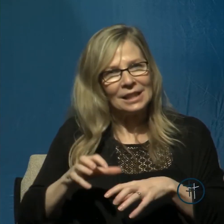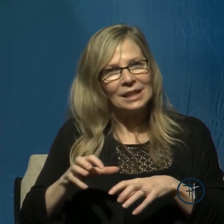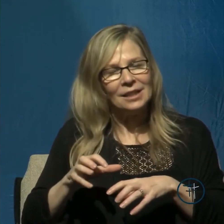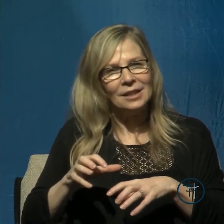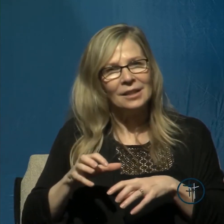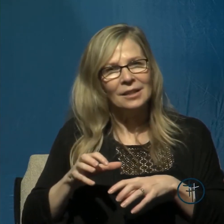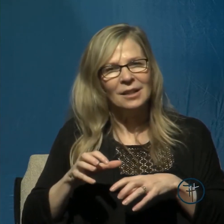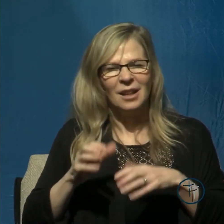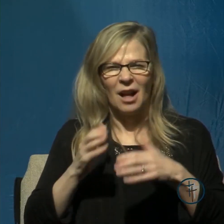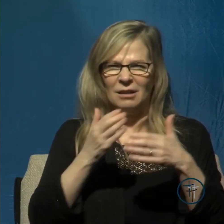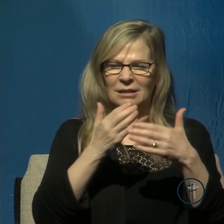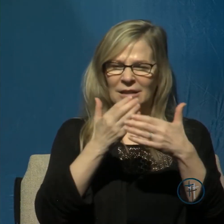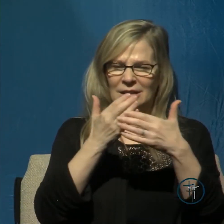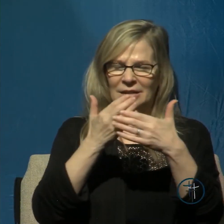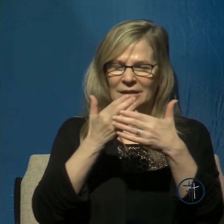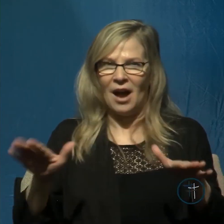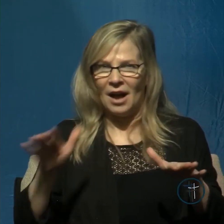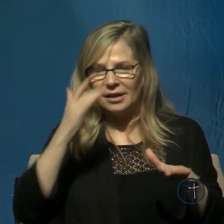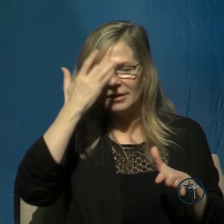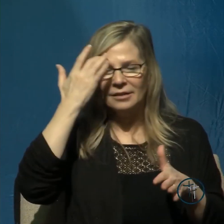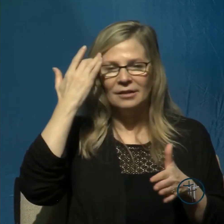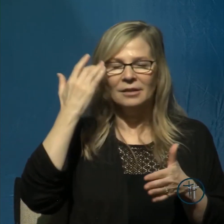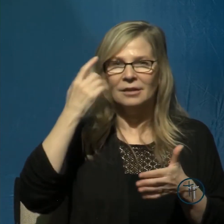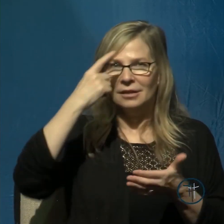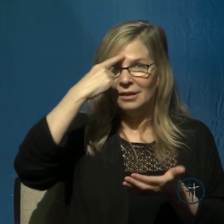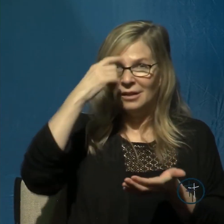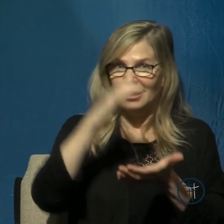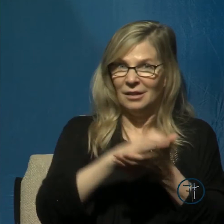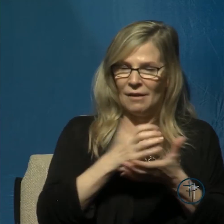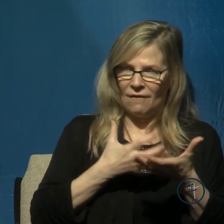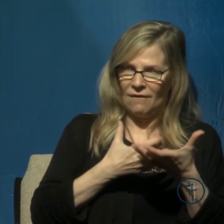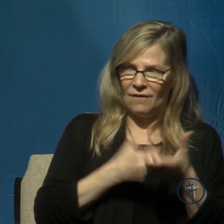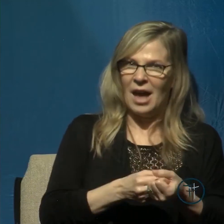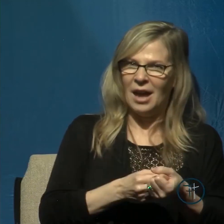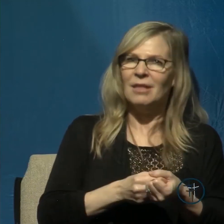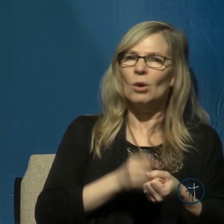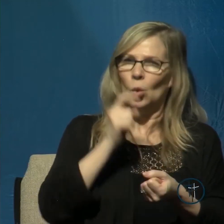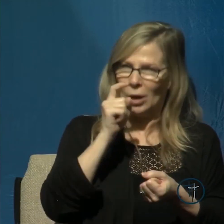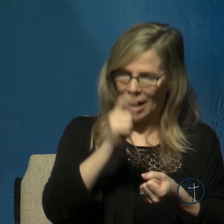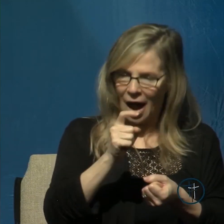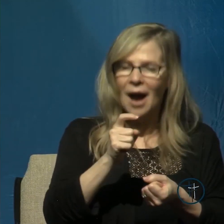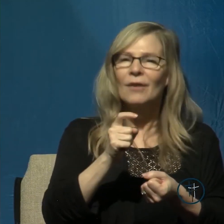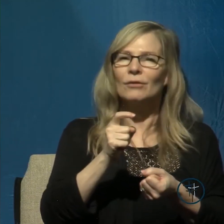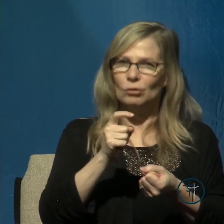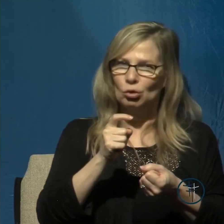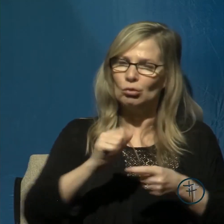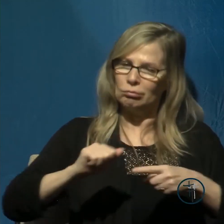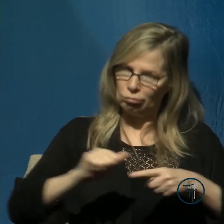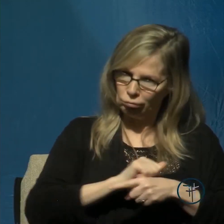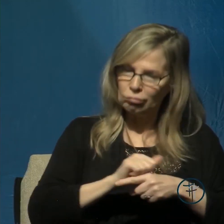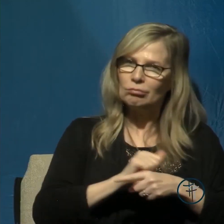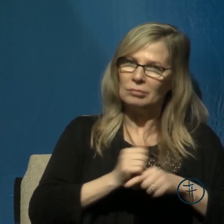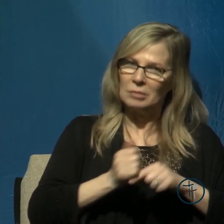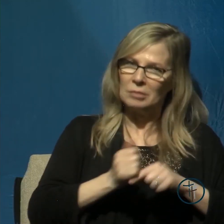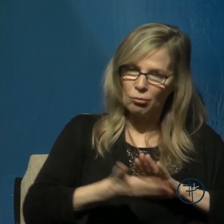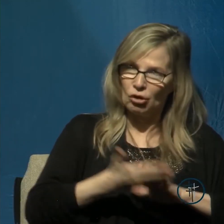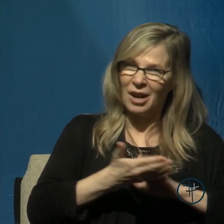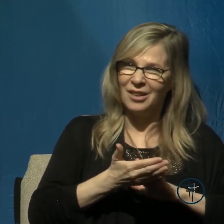me divide this up a little faith is something you and I have to bring into operation that's exactly what our Lord said to these men he said where is your